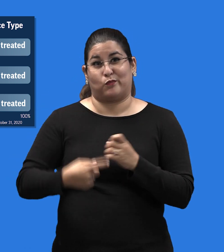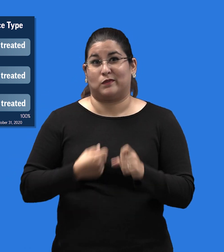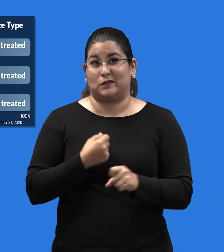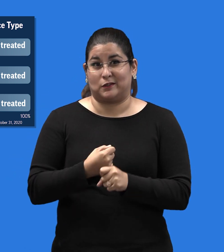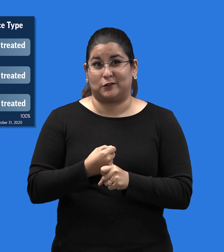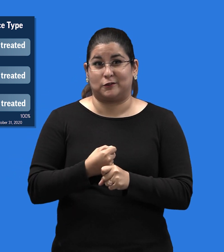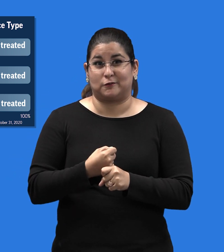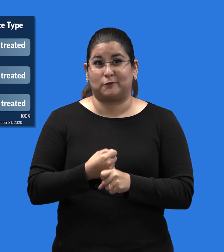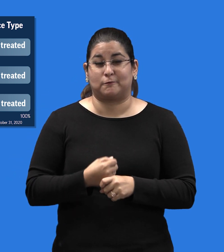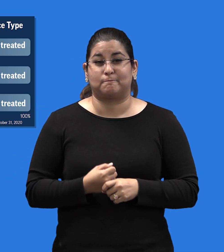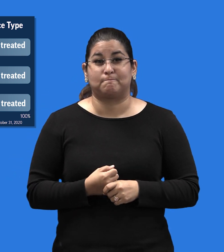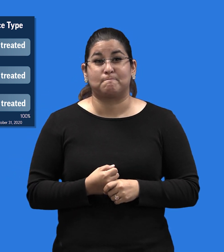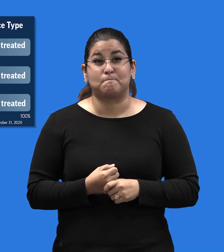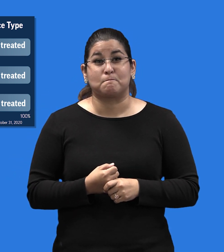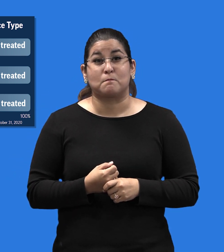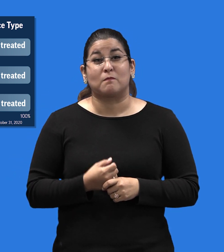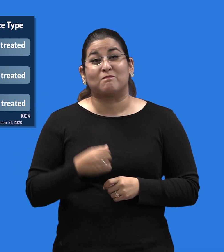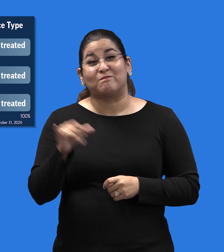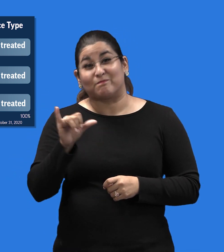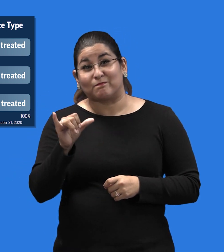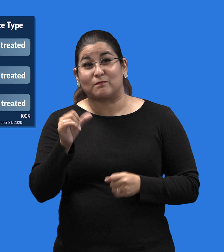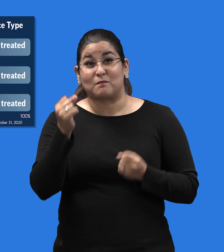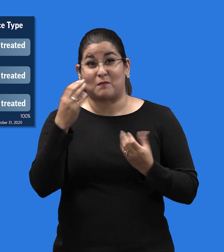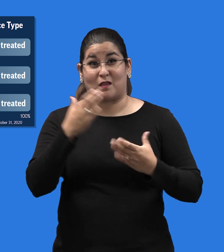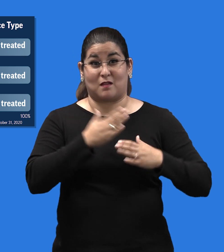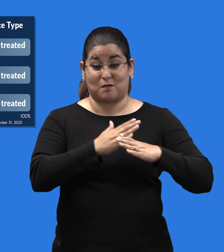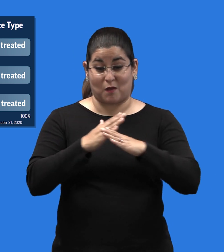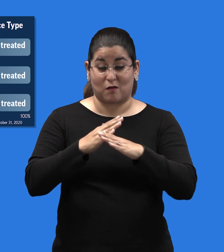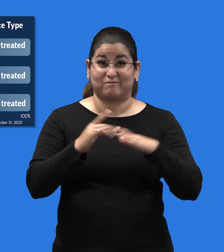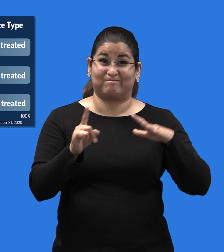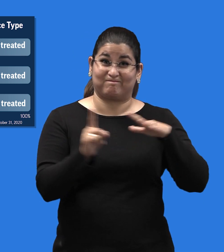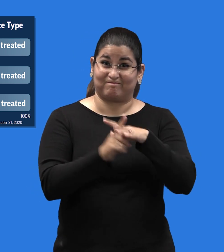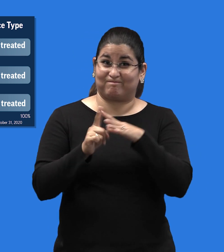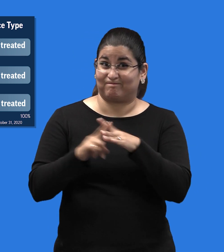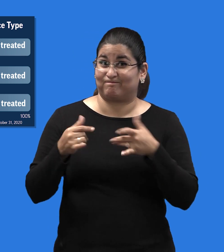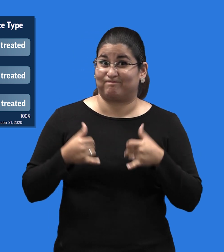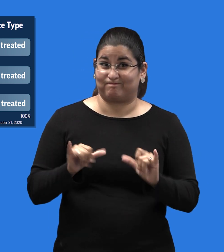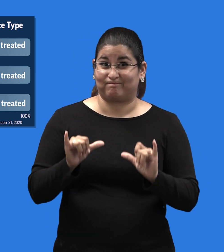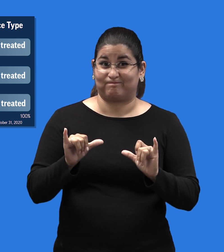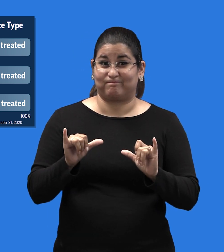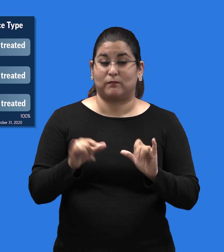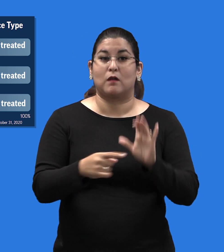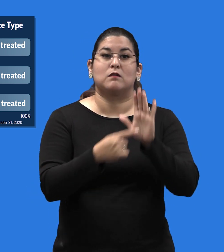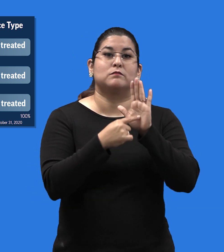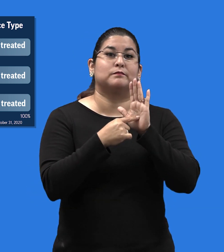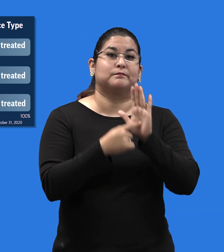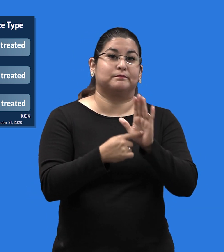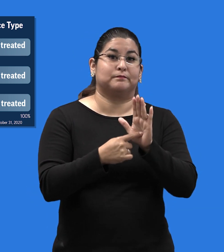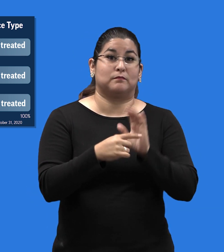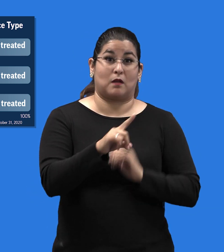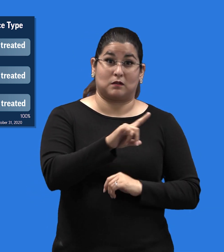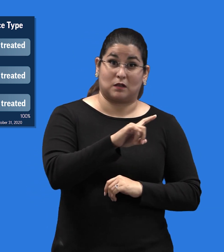Even among insured people, only about one in three receive timely Hepatitis C treatment.